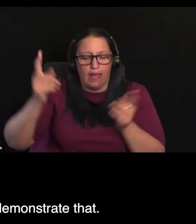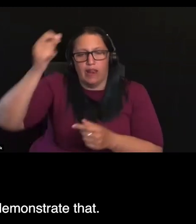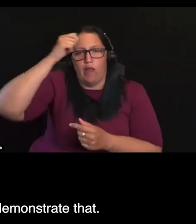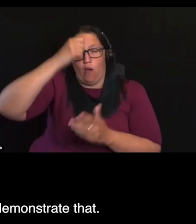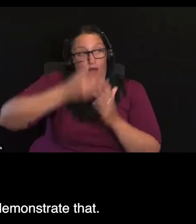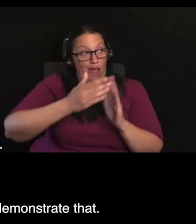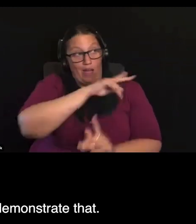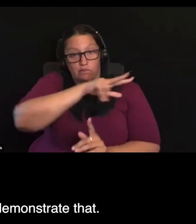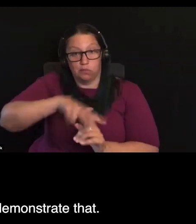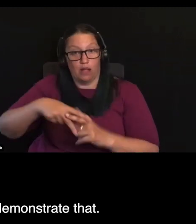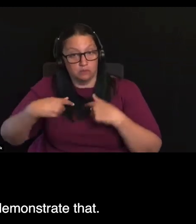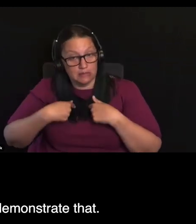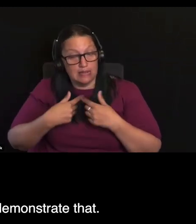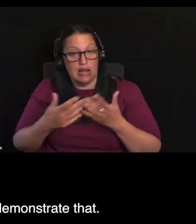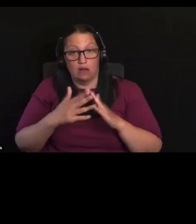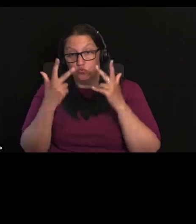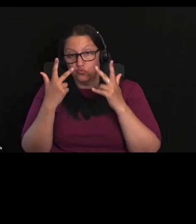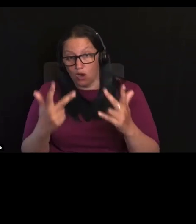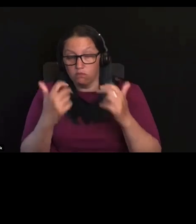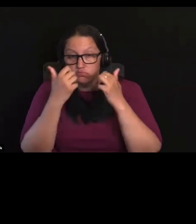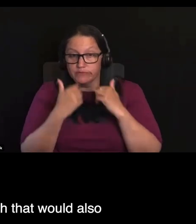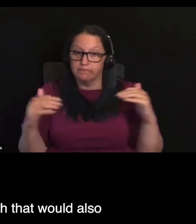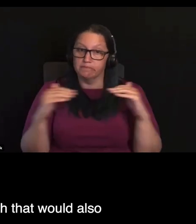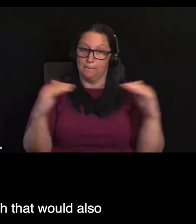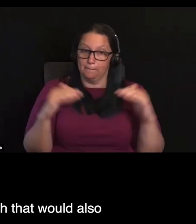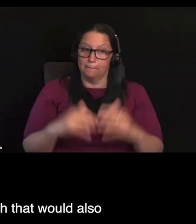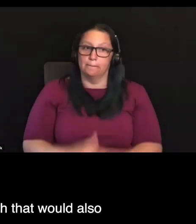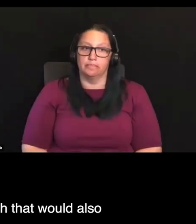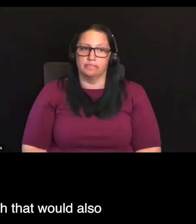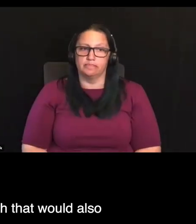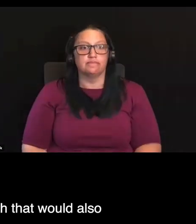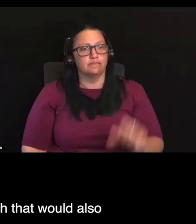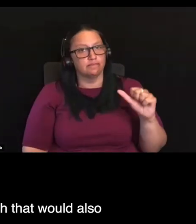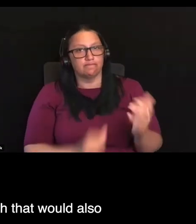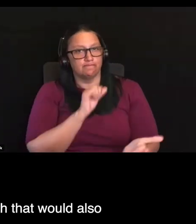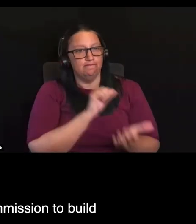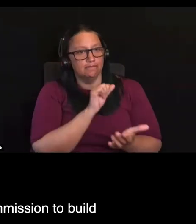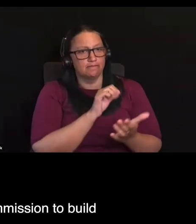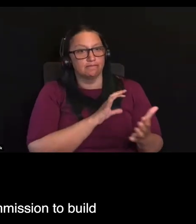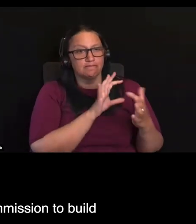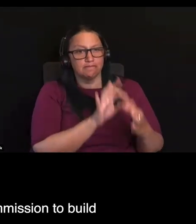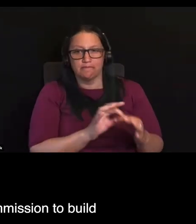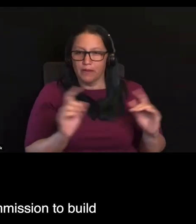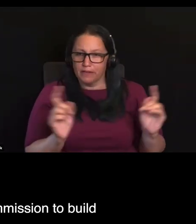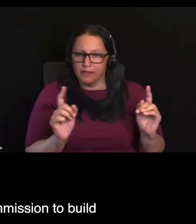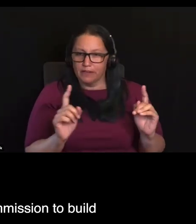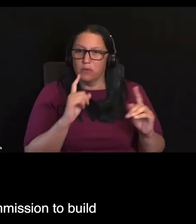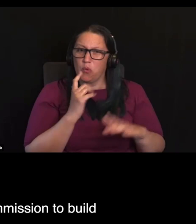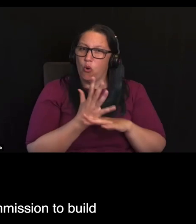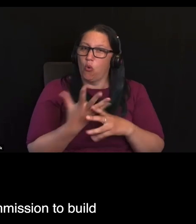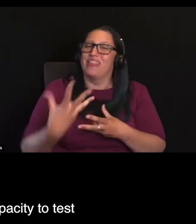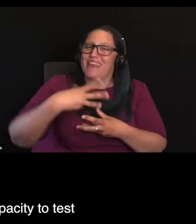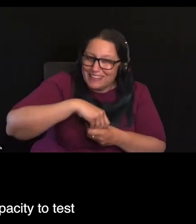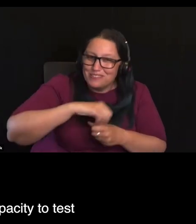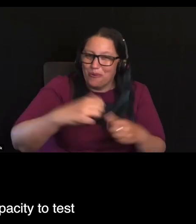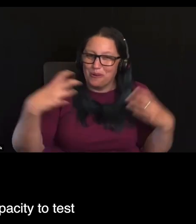apply to them or how they might demonstrate that. And I think going hand-in-hand with that would also obviously be work within the Commission to